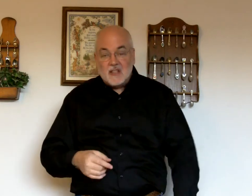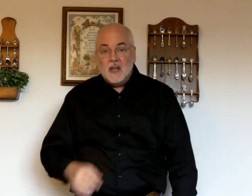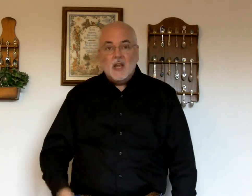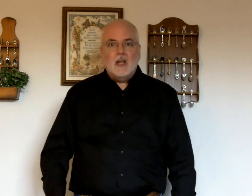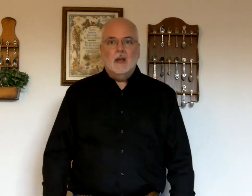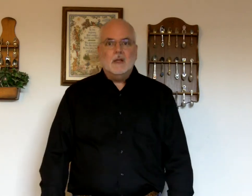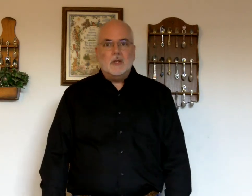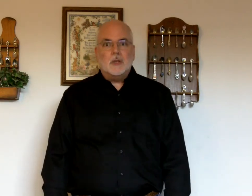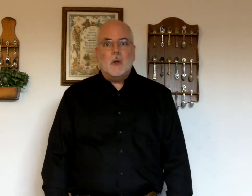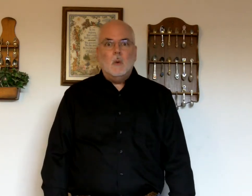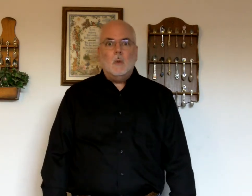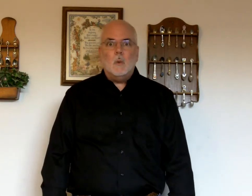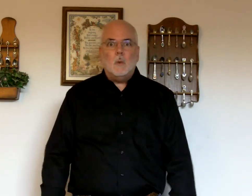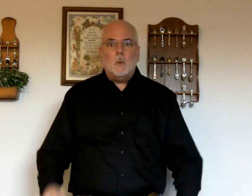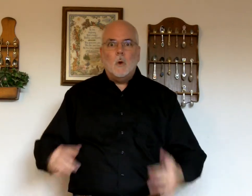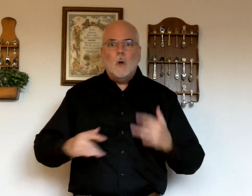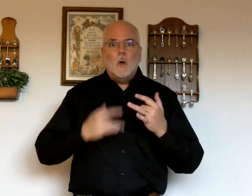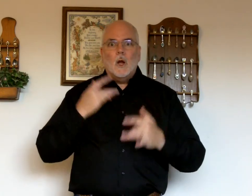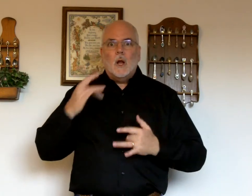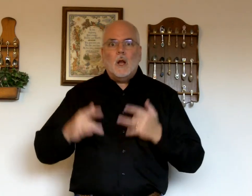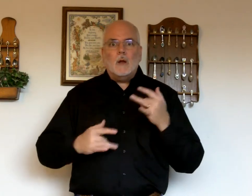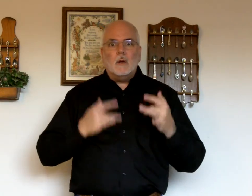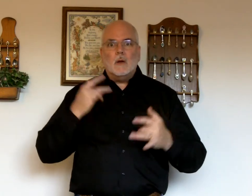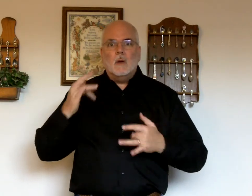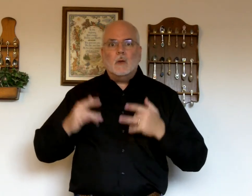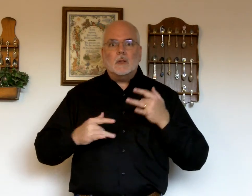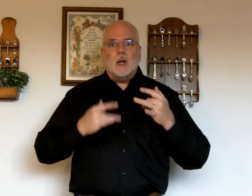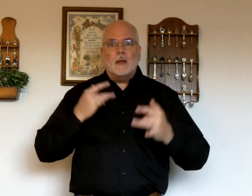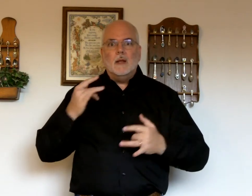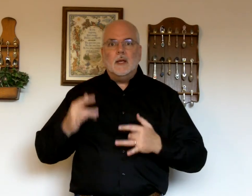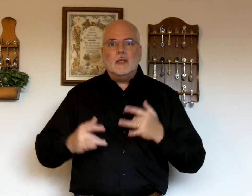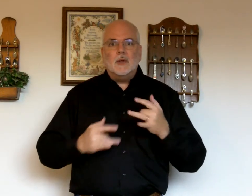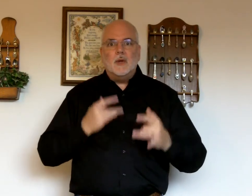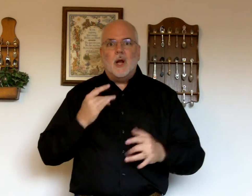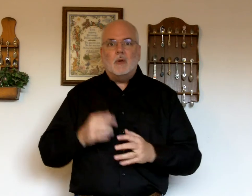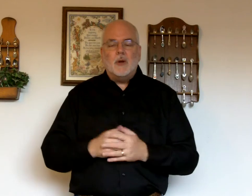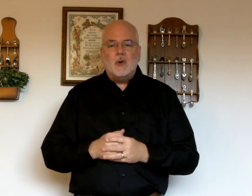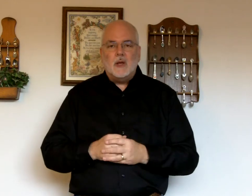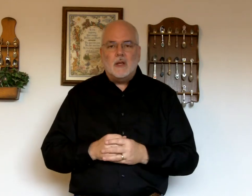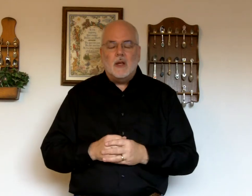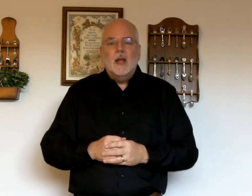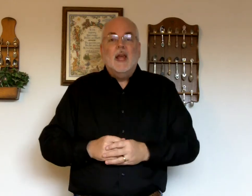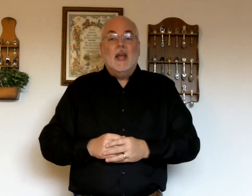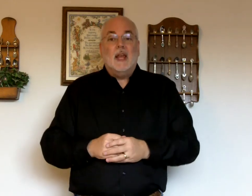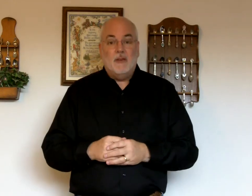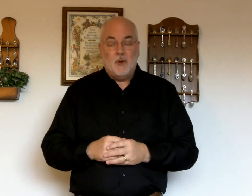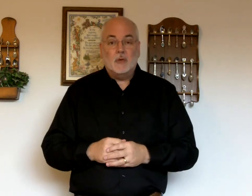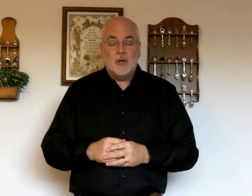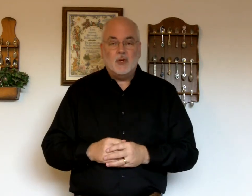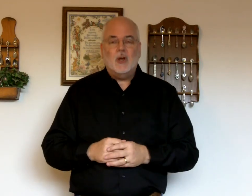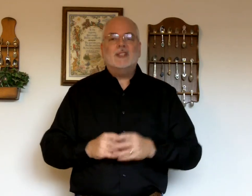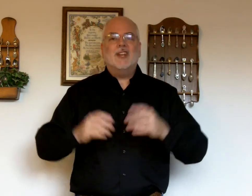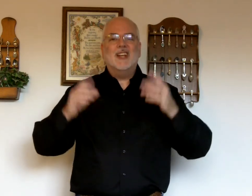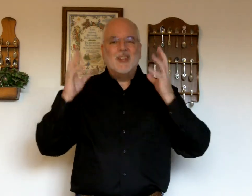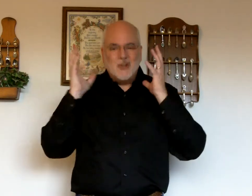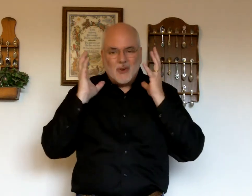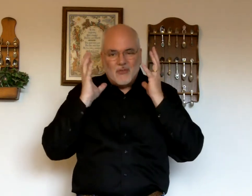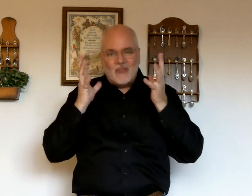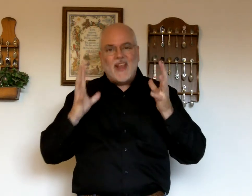is stoned. And looks like this. You're not rejoicing. If you're rejoicing. Your face